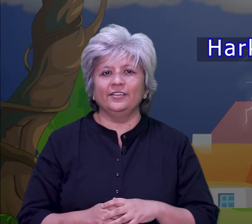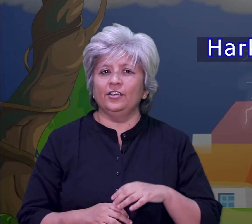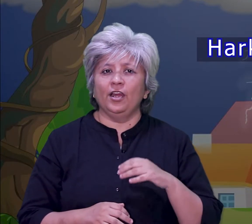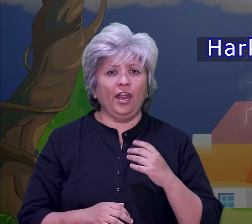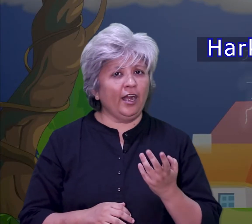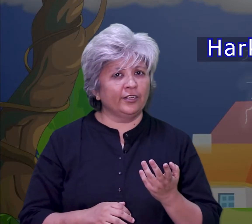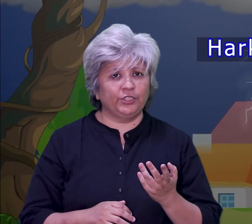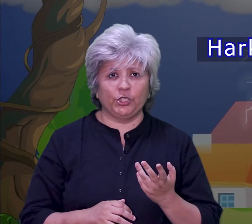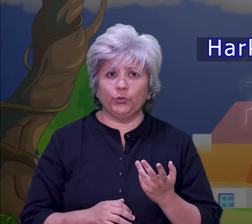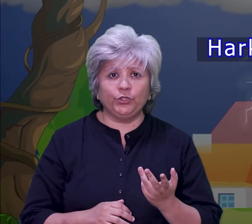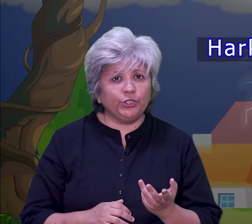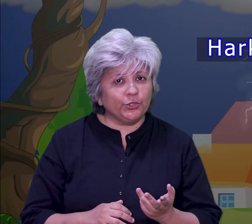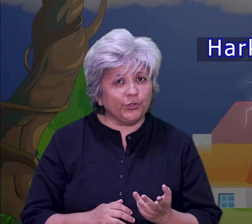Hark, don't you?